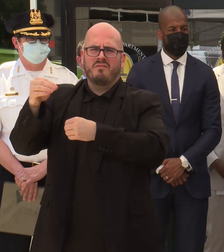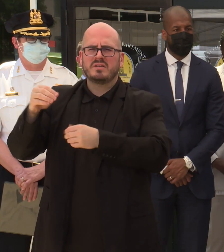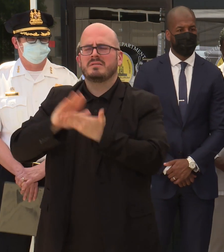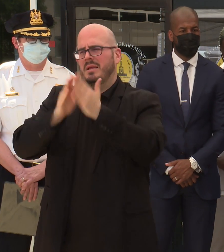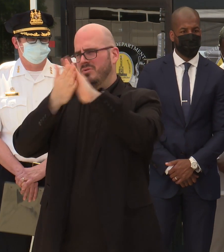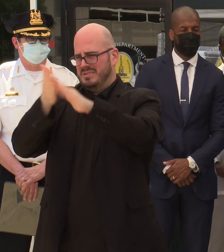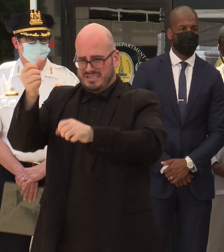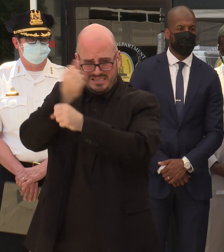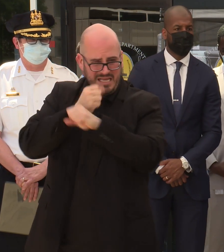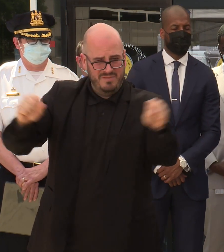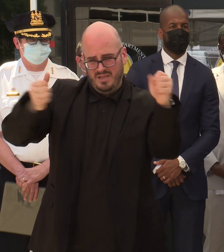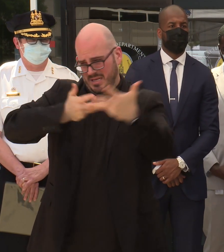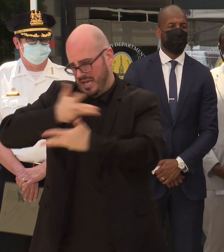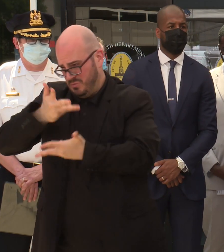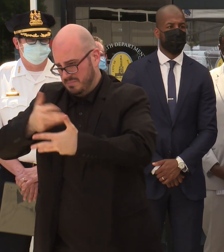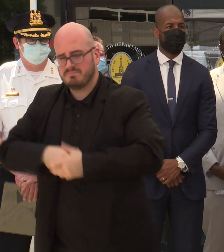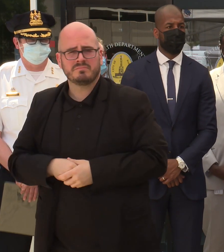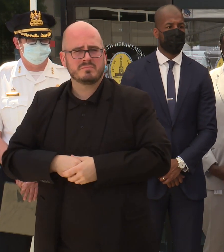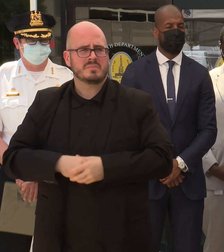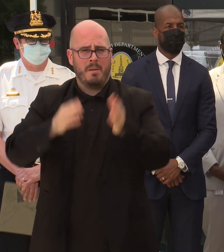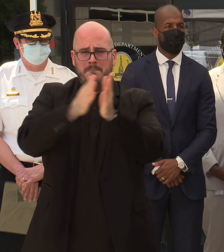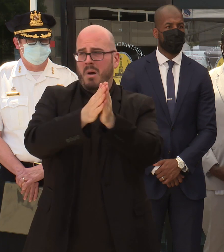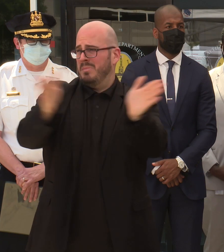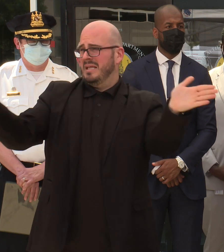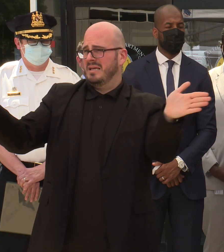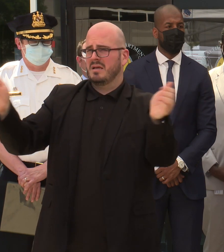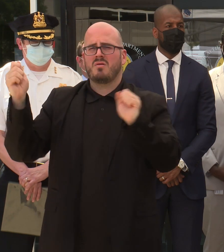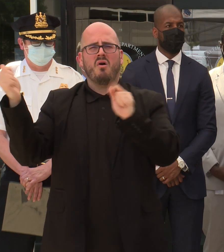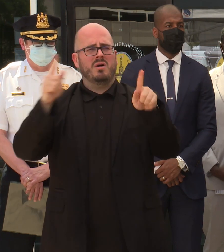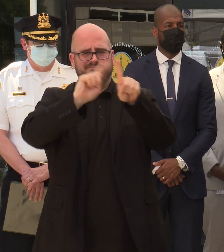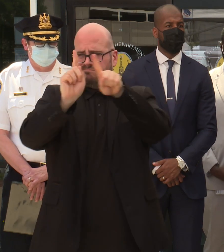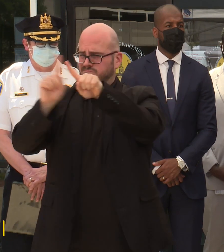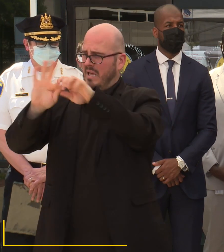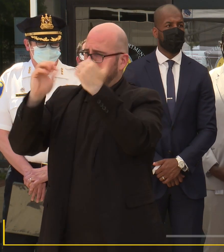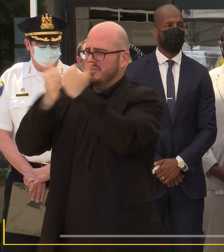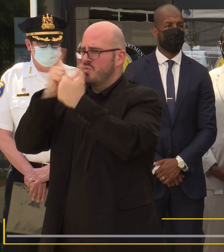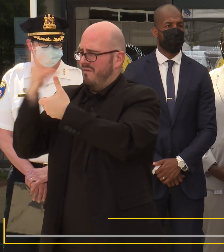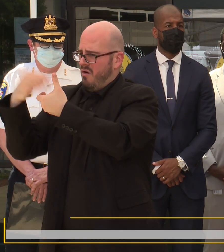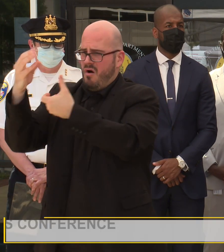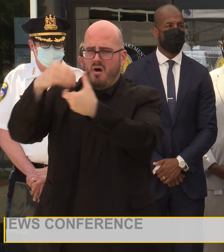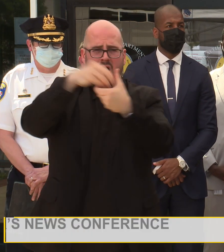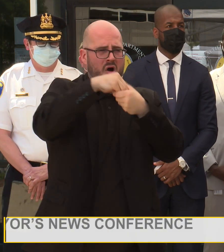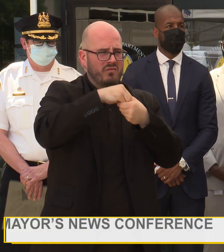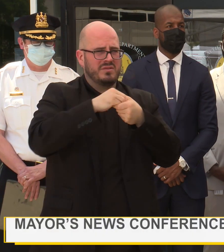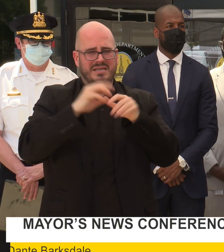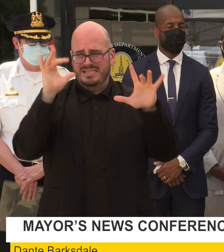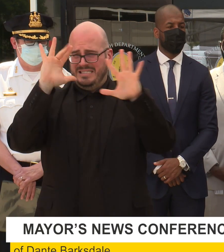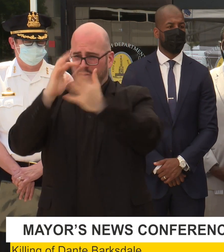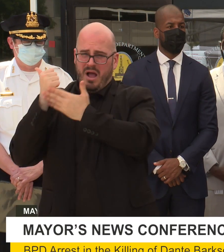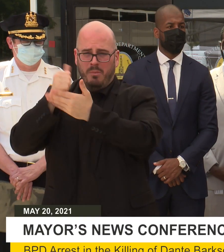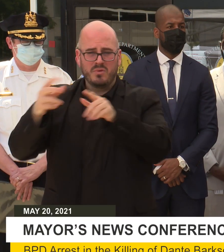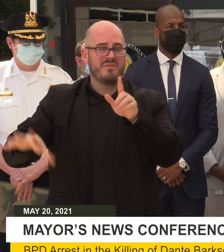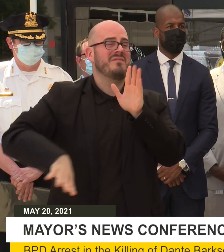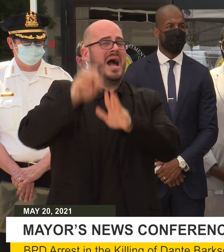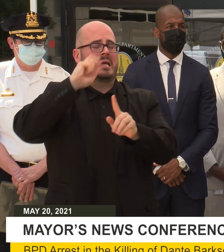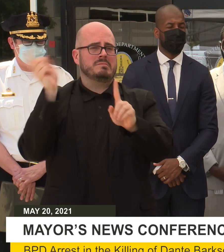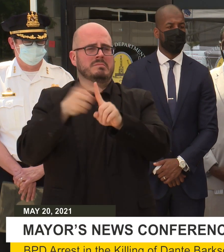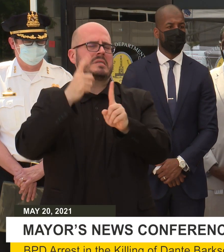Engagement and the public and all of the agencies involved for all of their work in finding a suspect in the murder of Mr. Barksdale.